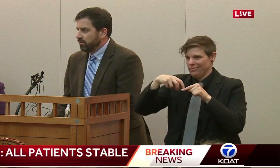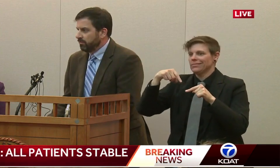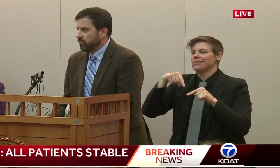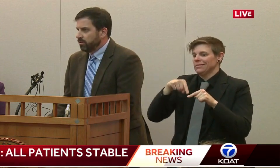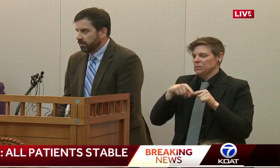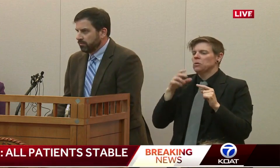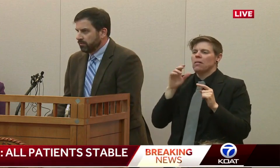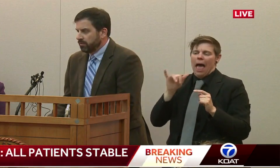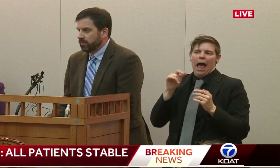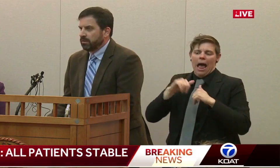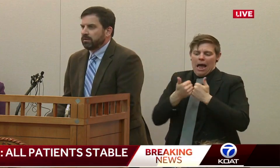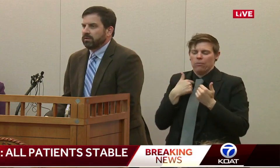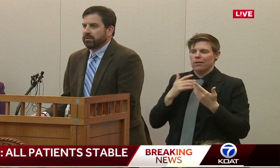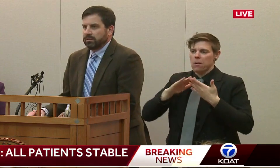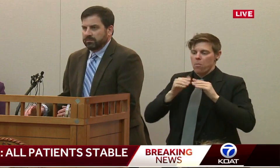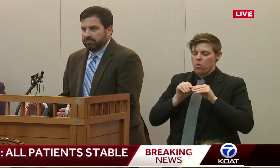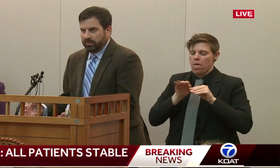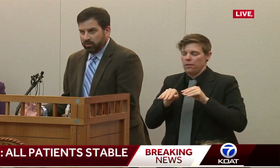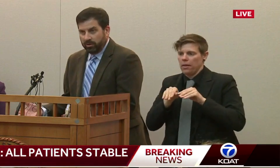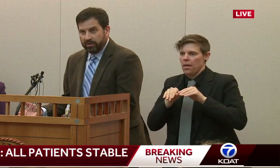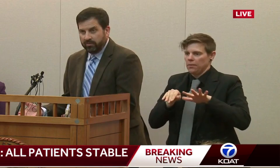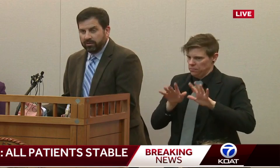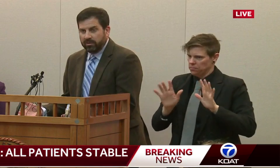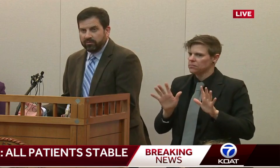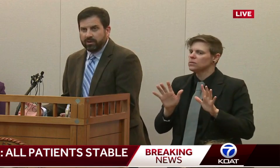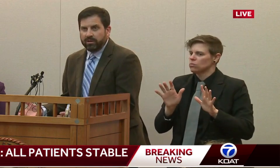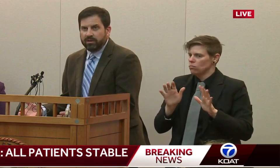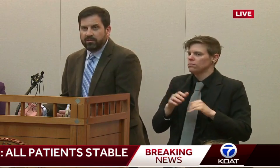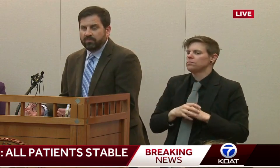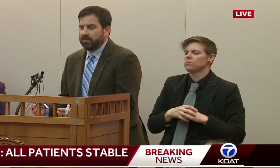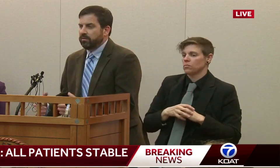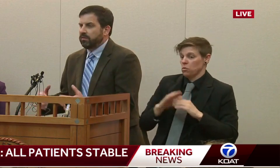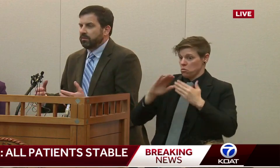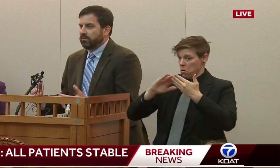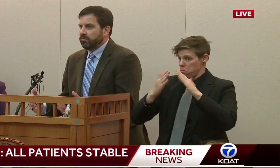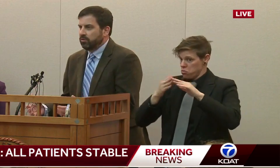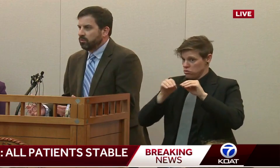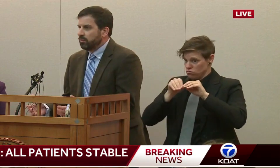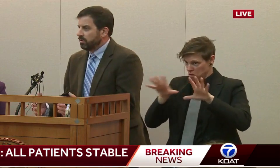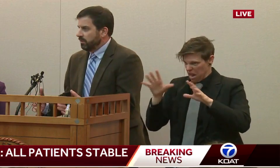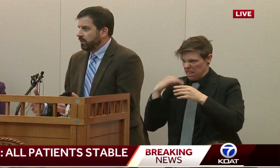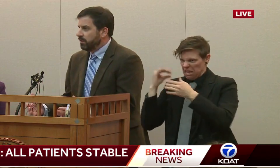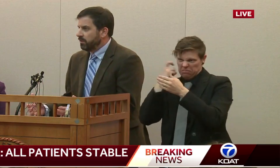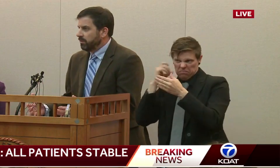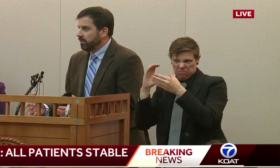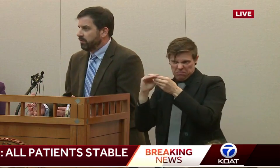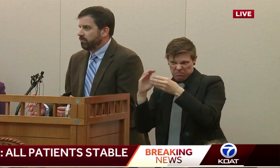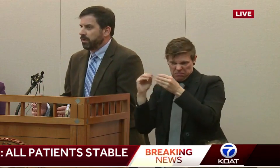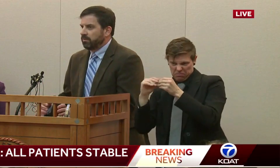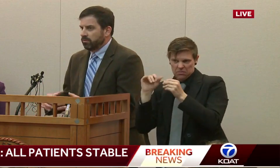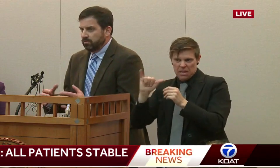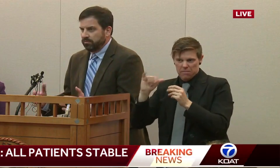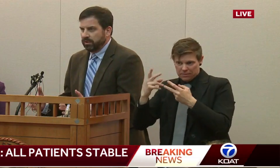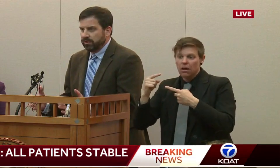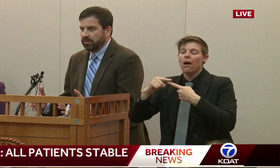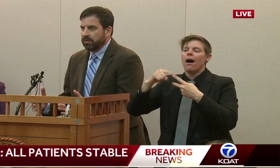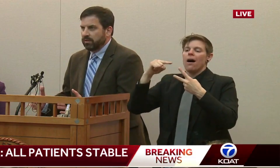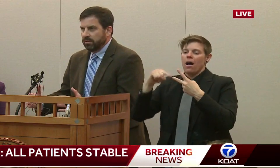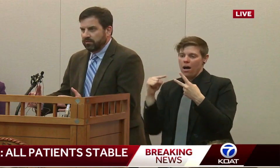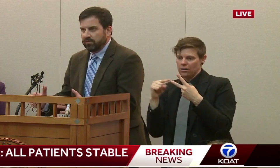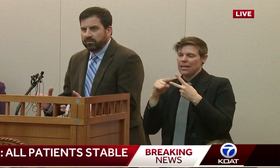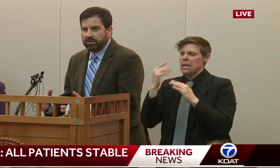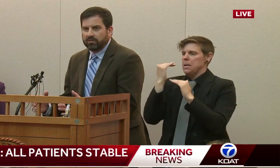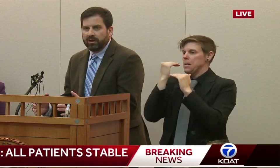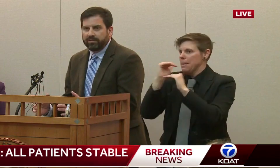likely to use a few terms. Number one, community spread that I just mentioned. Number two, limited community spread, which would mean